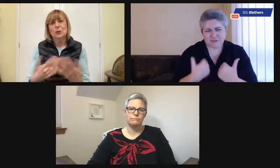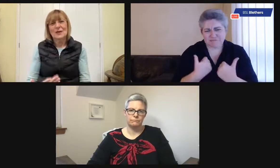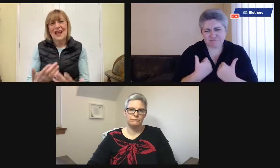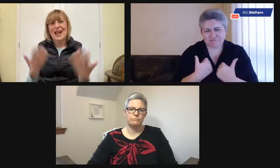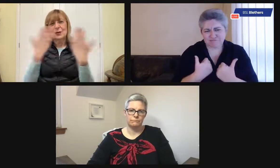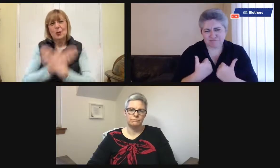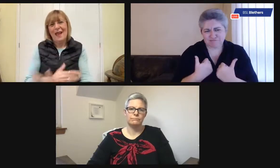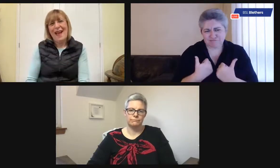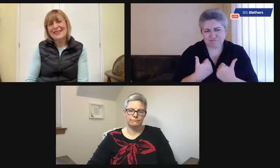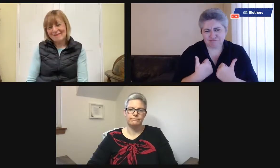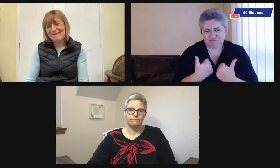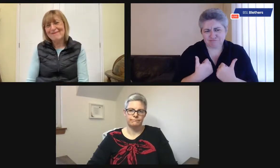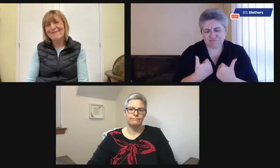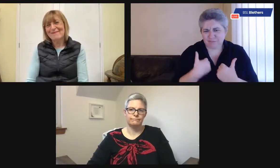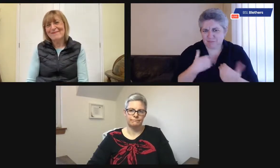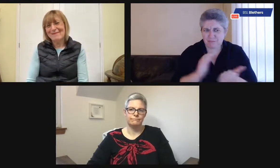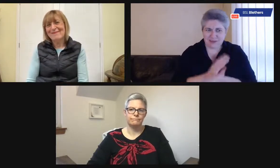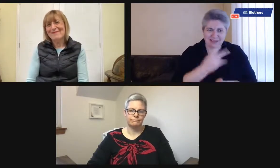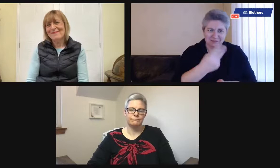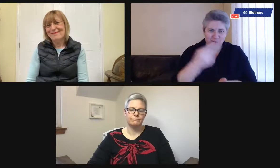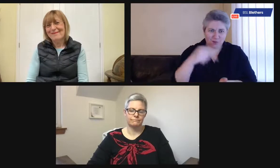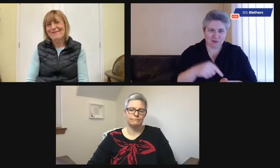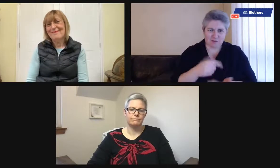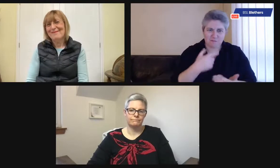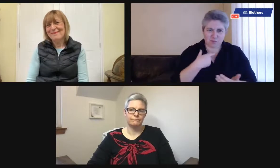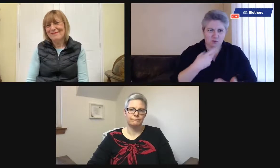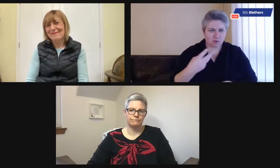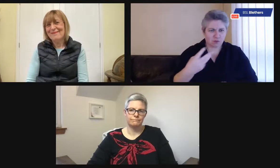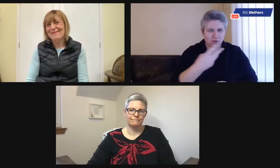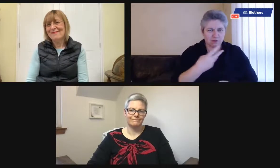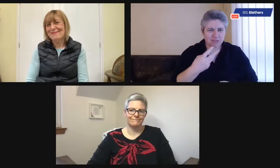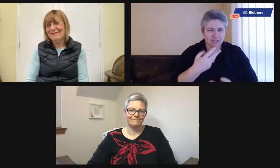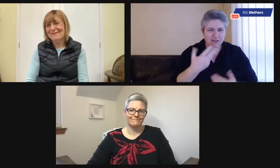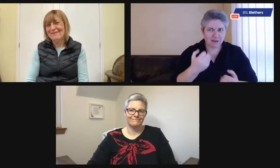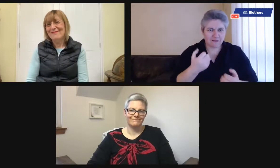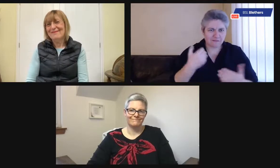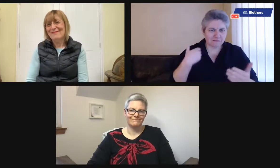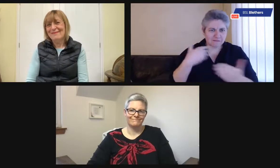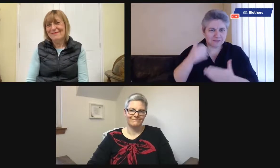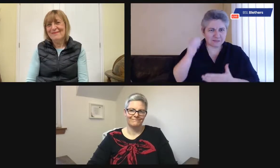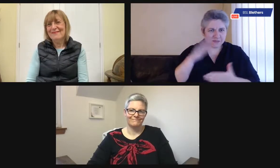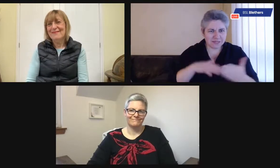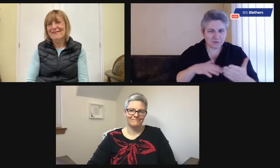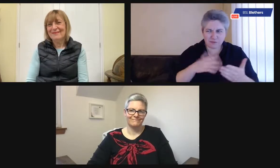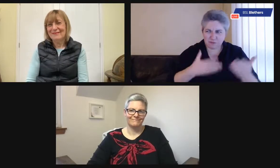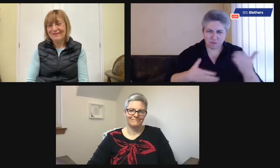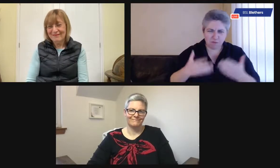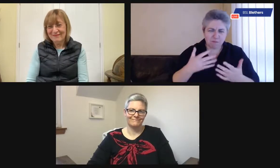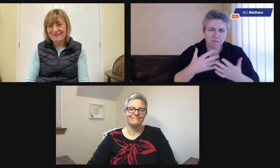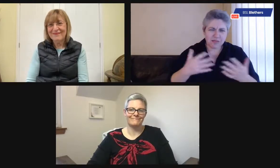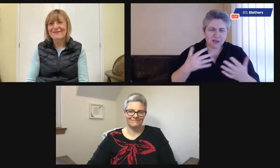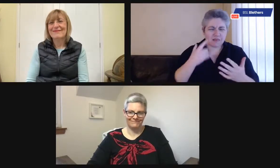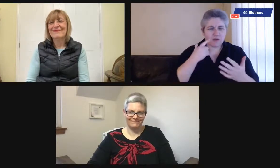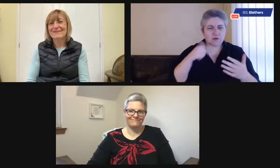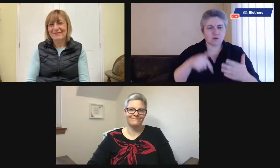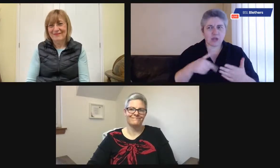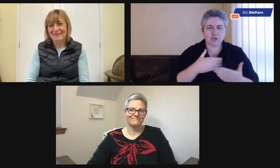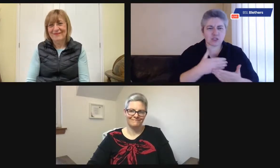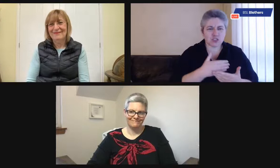carers and their families. So thanks ever so much for inviting me on tonight. Thank you. I think the three of us have all got